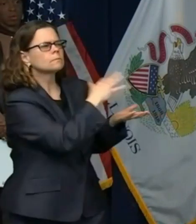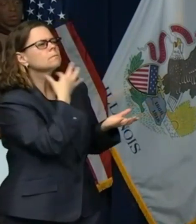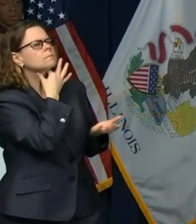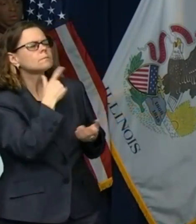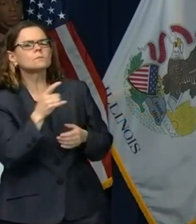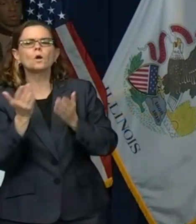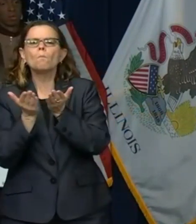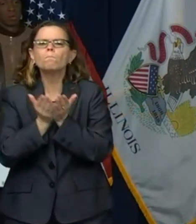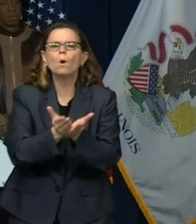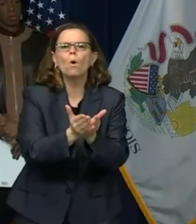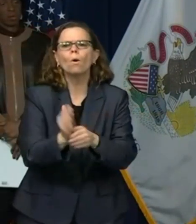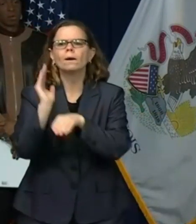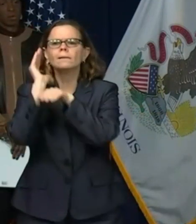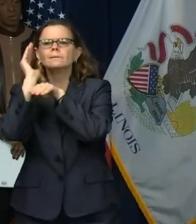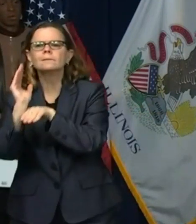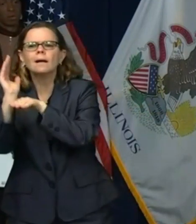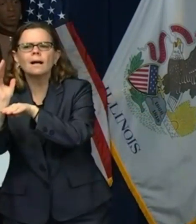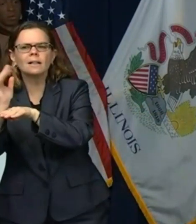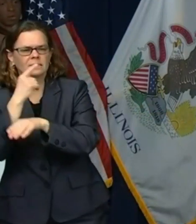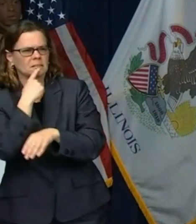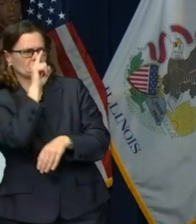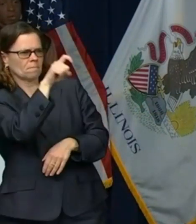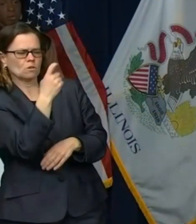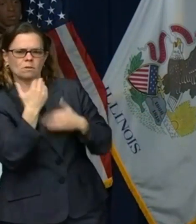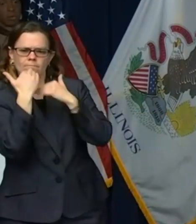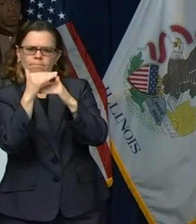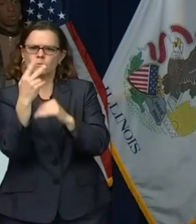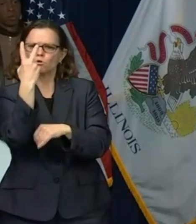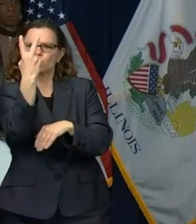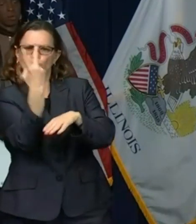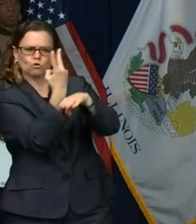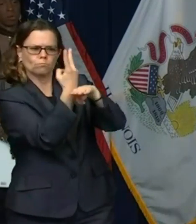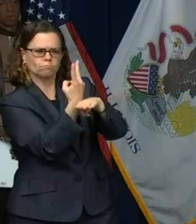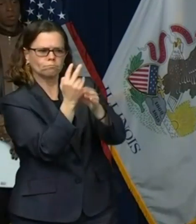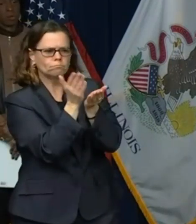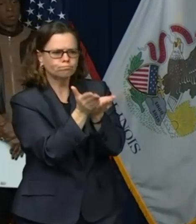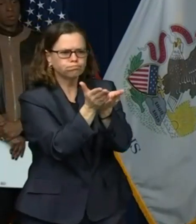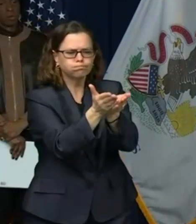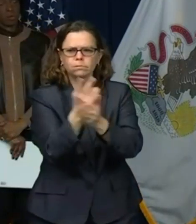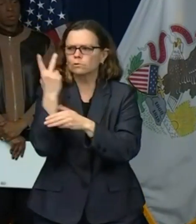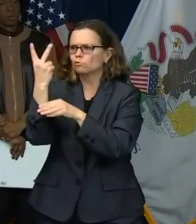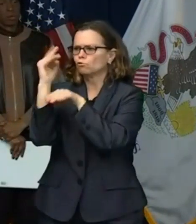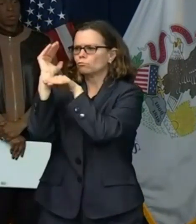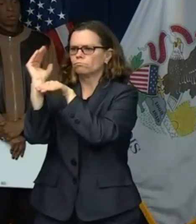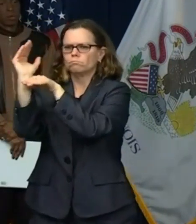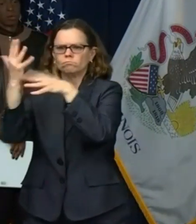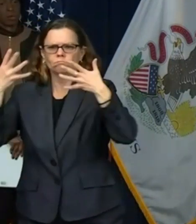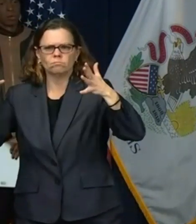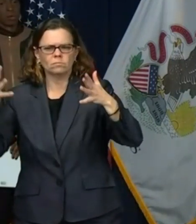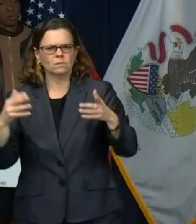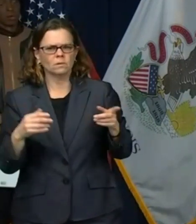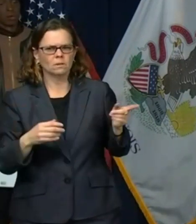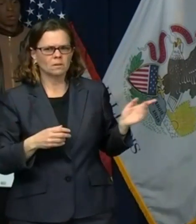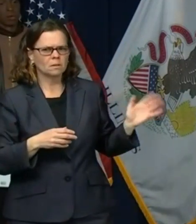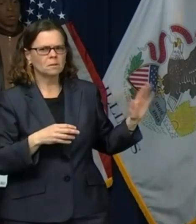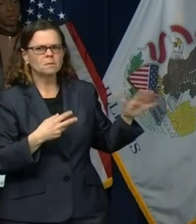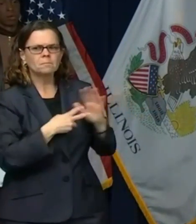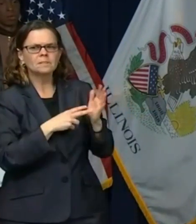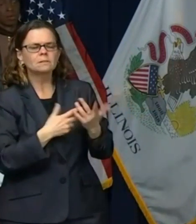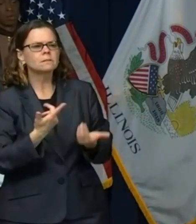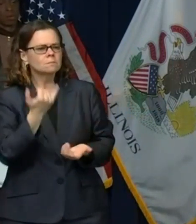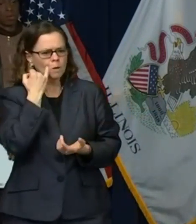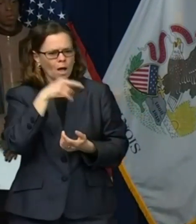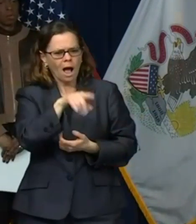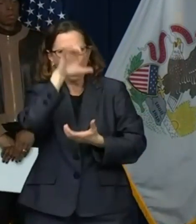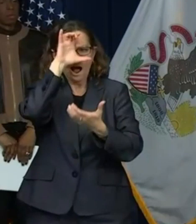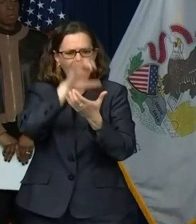two people per vessel. People were wondering, is that two unrelated people? What if it's, say, husband, wife, and kids that all live in the same